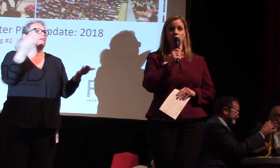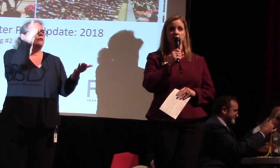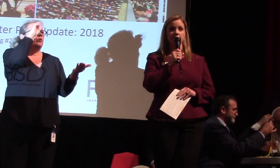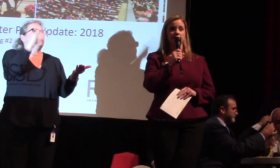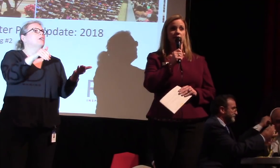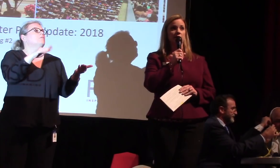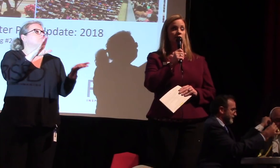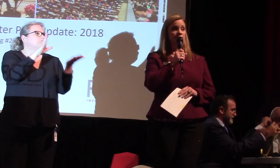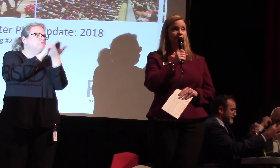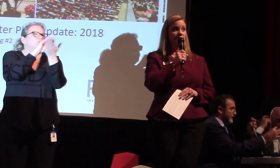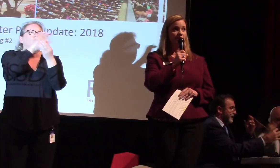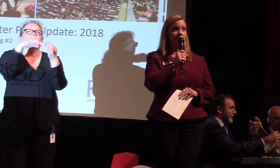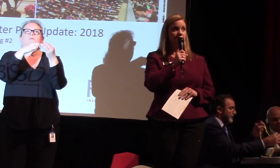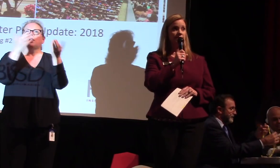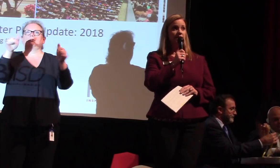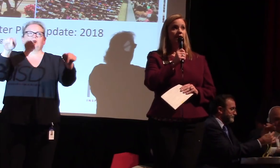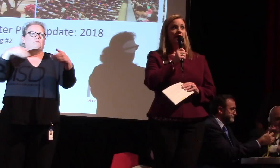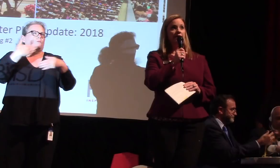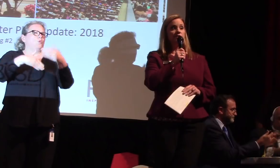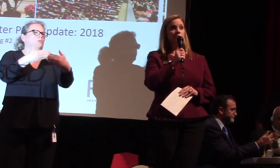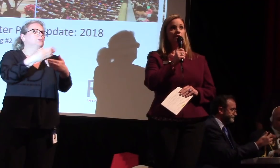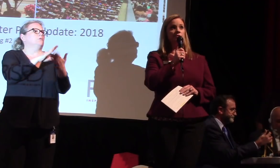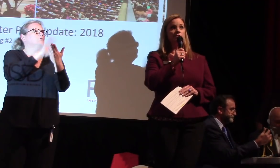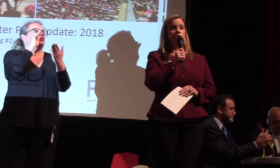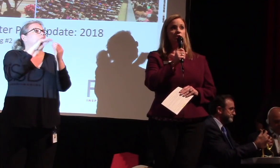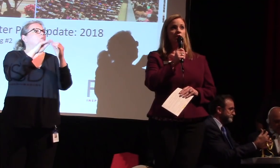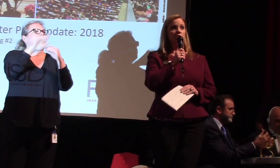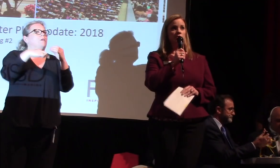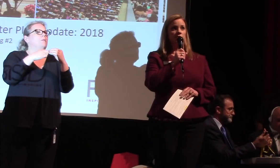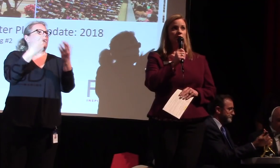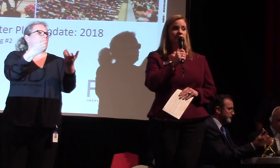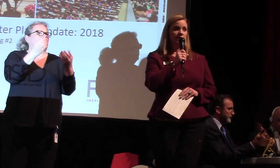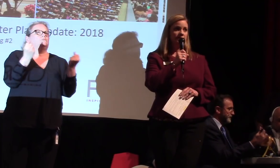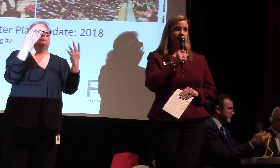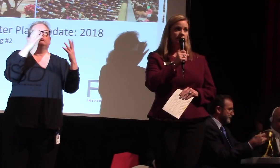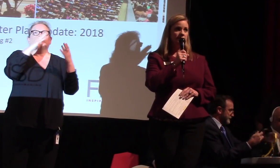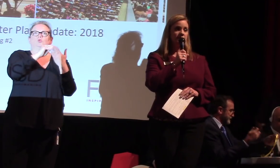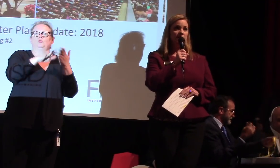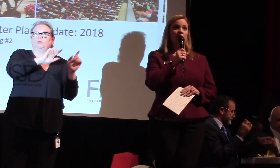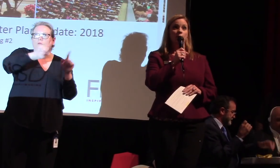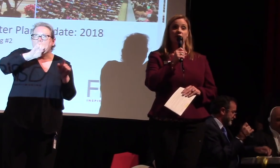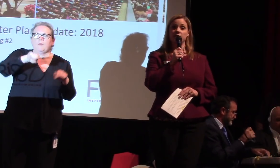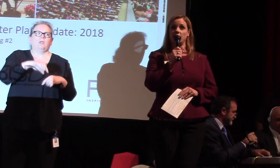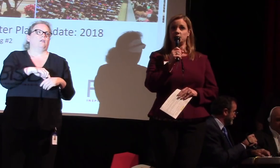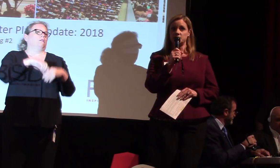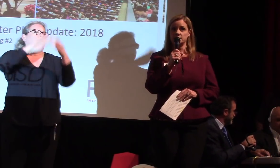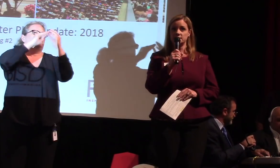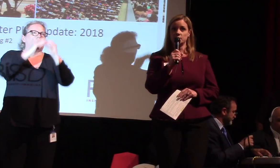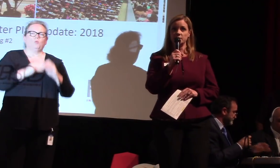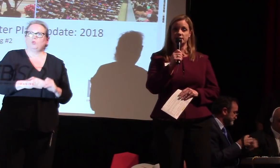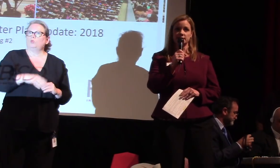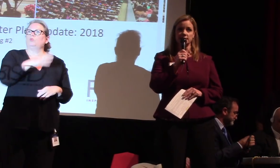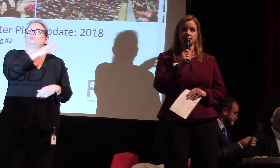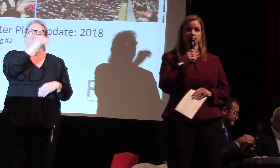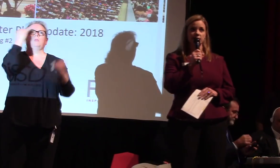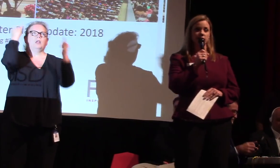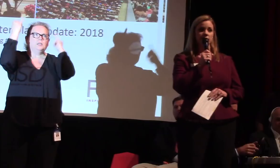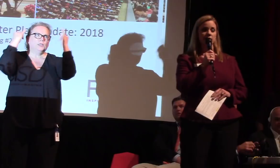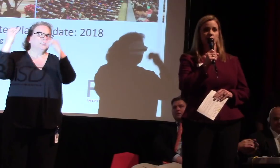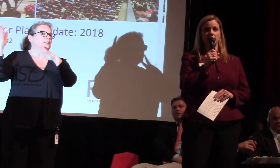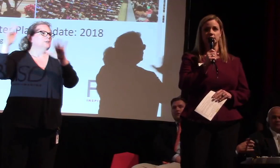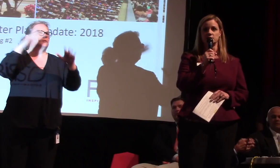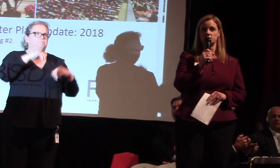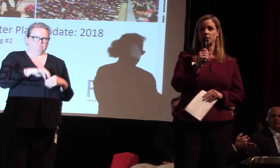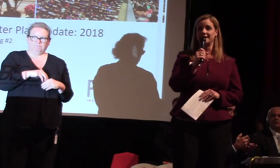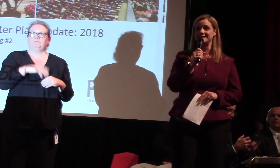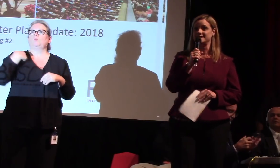student enrollment data, our facilities, and to be able to share your thoughts and ideas about the options that will be discussed this evening,